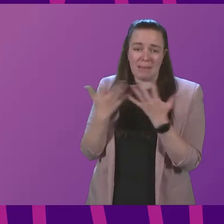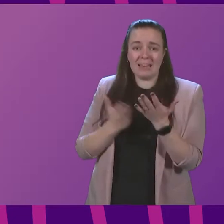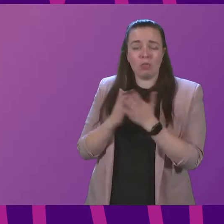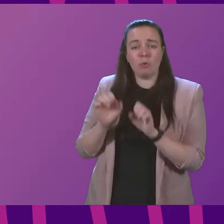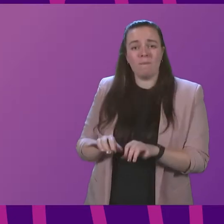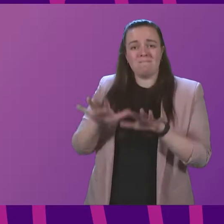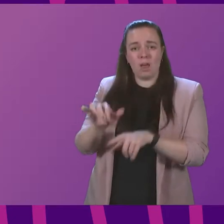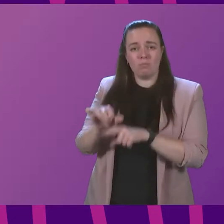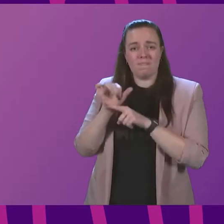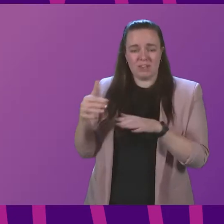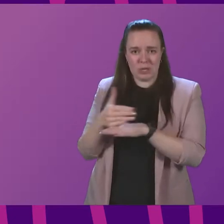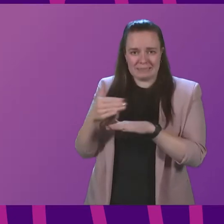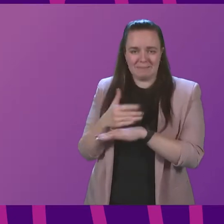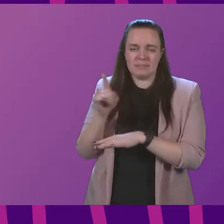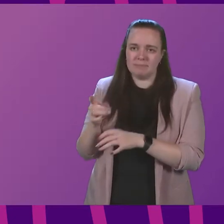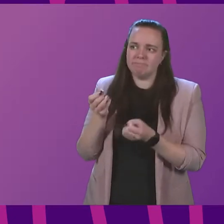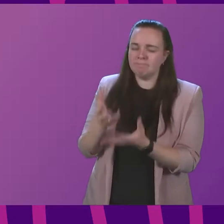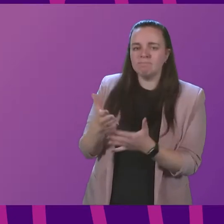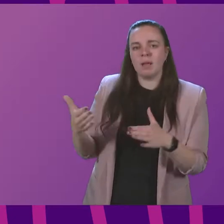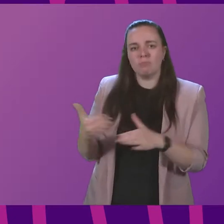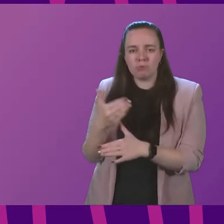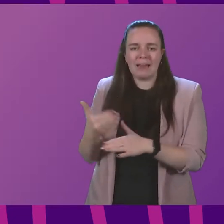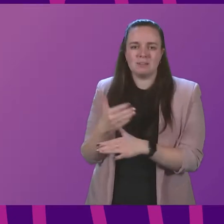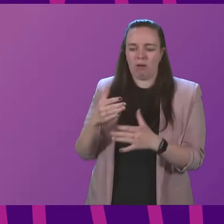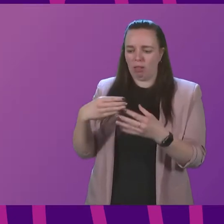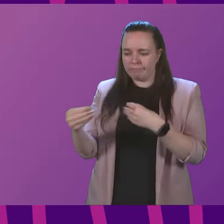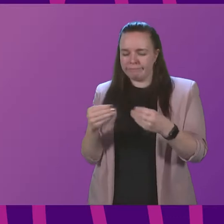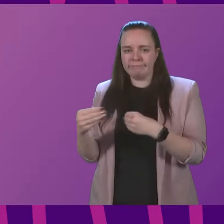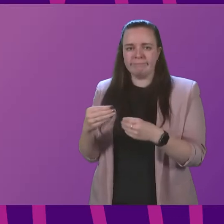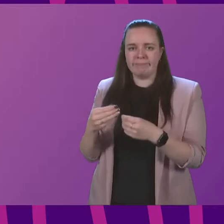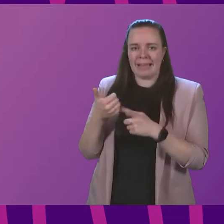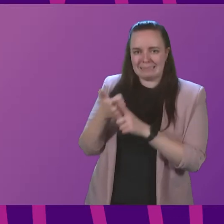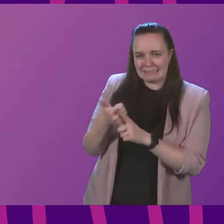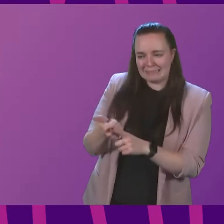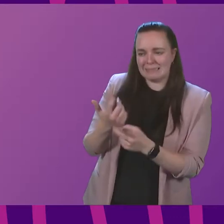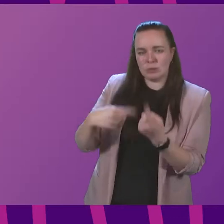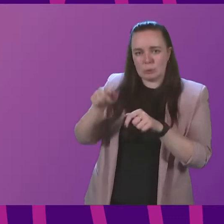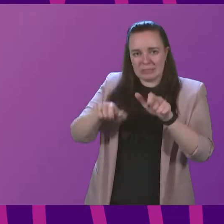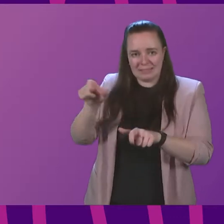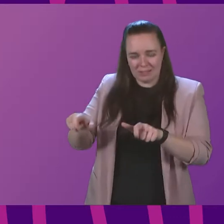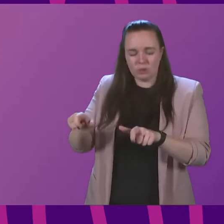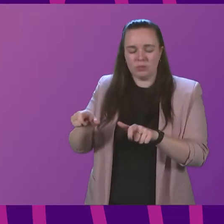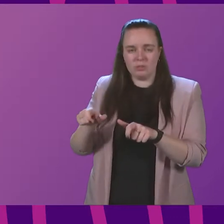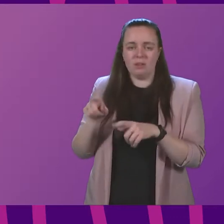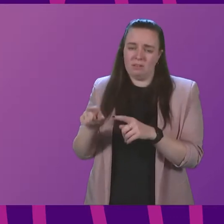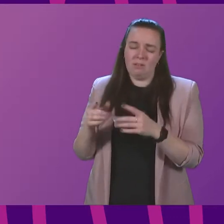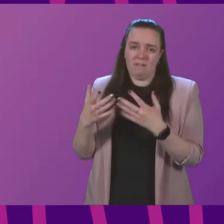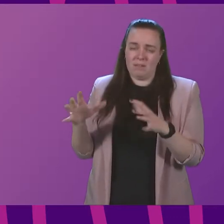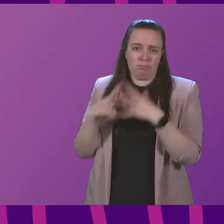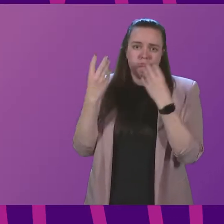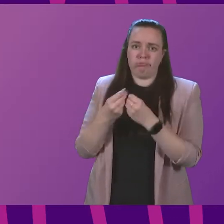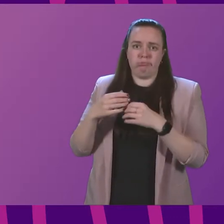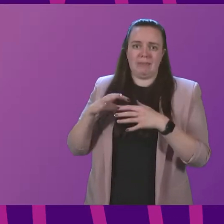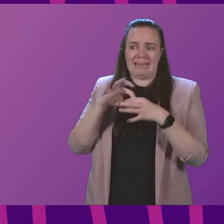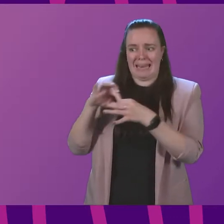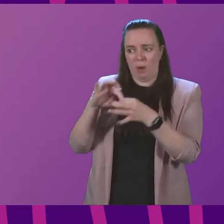prevention activity who provide practical and tangible assistance to individuals and there is a whole network of